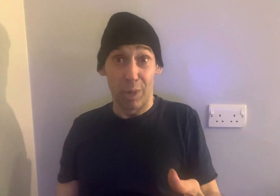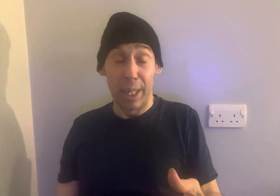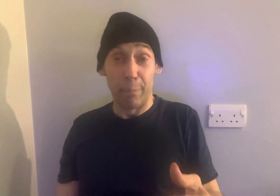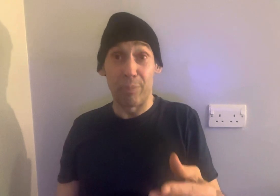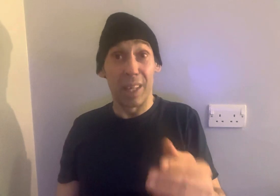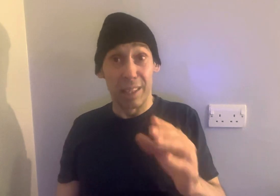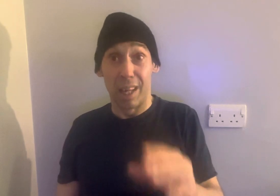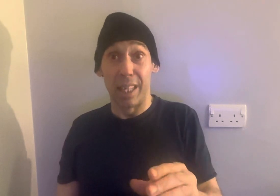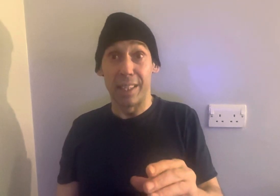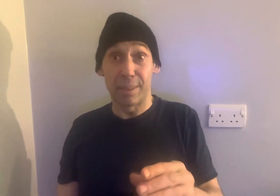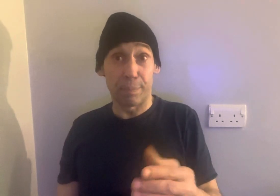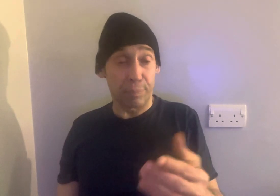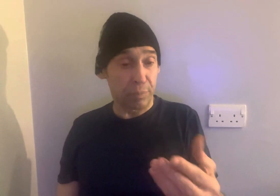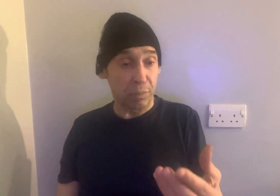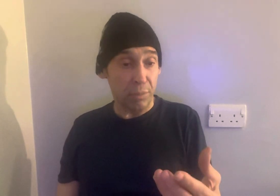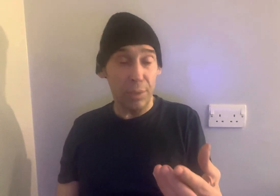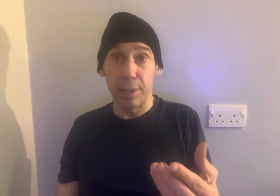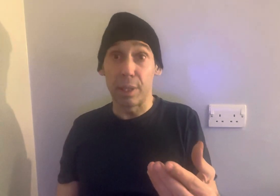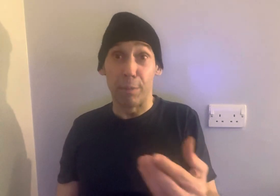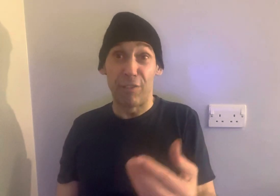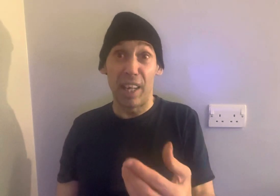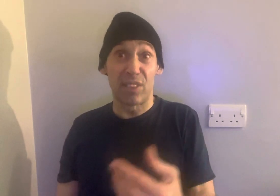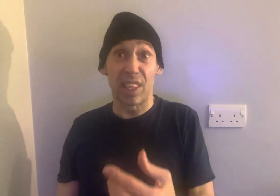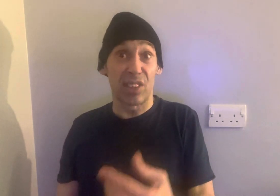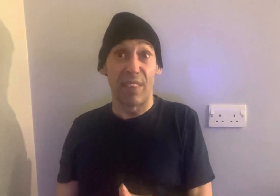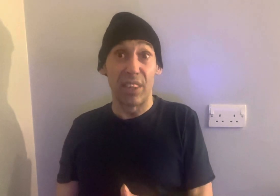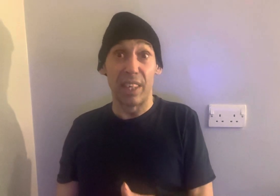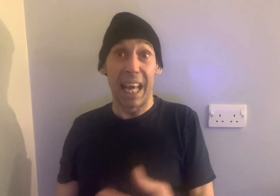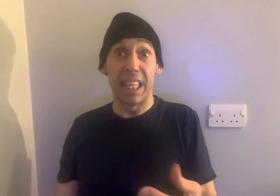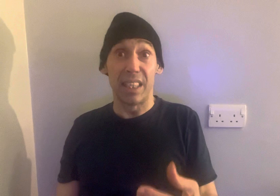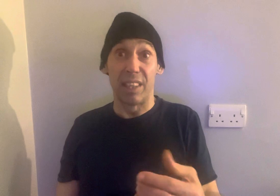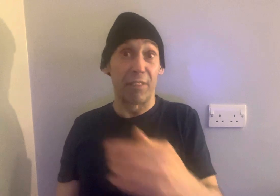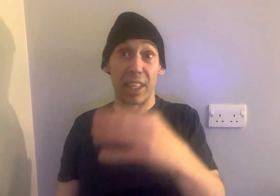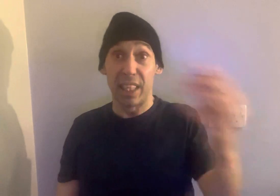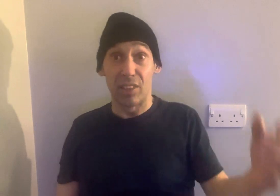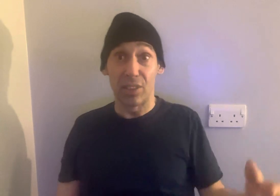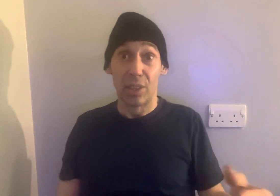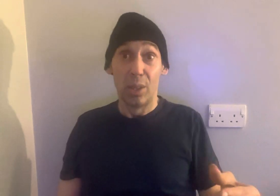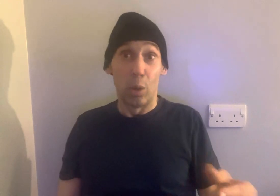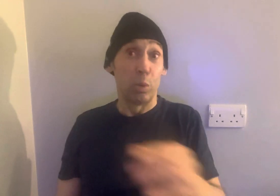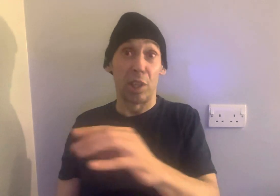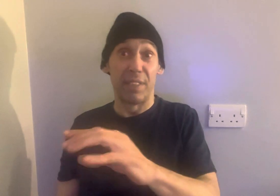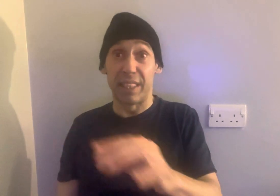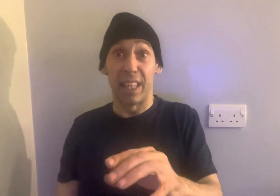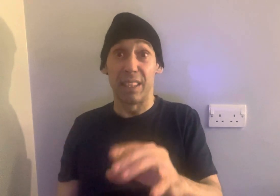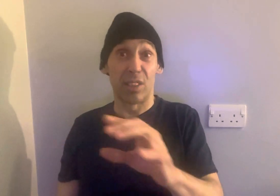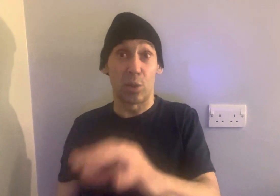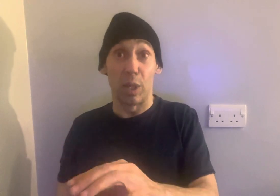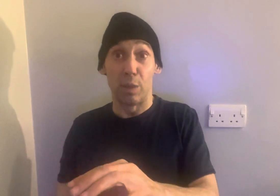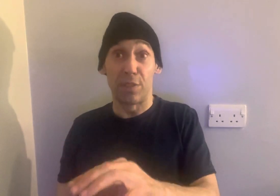right, in the 90s, got five, six, seven, eight different geezers. All serving 10s, 12s,